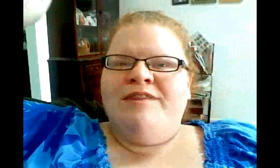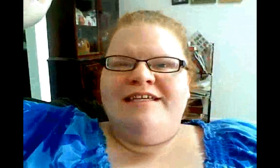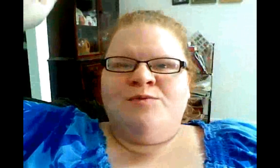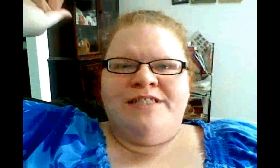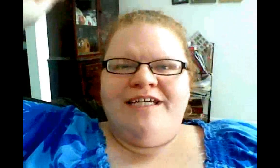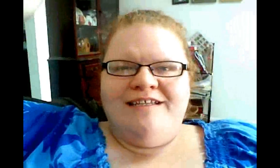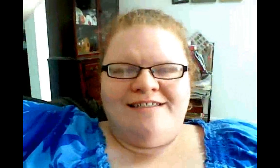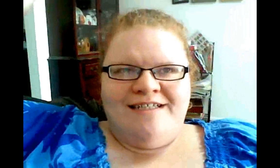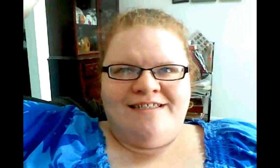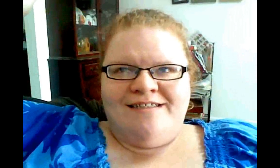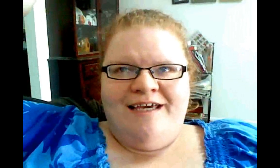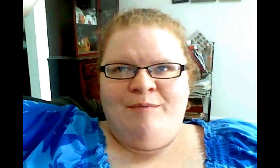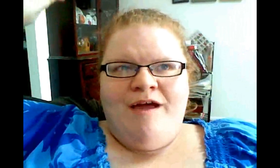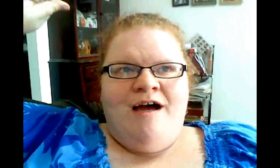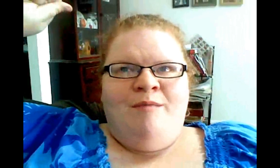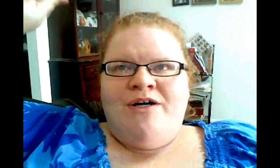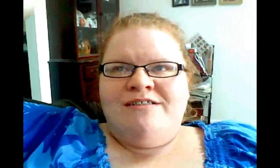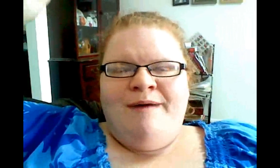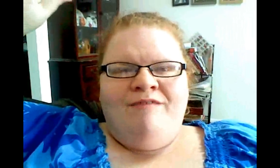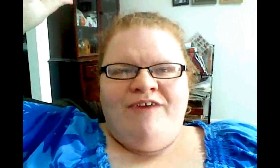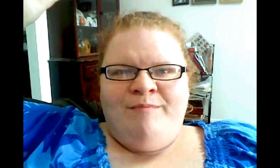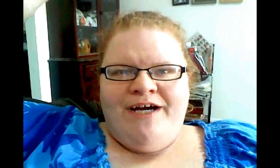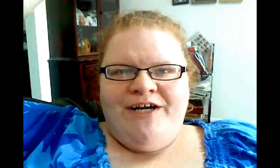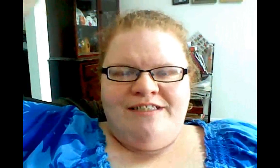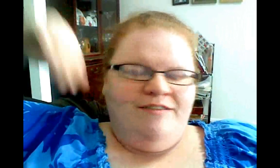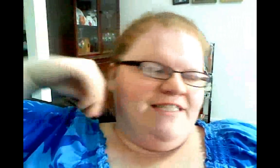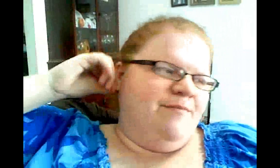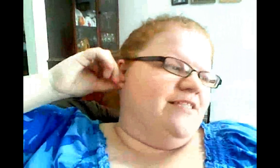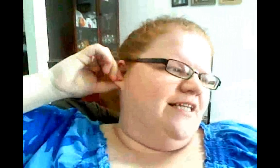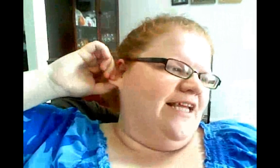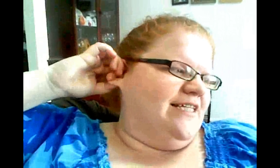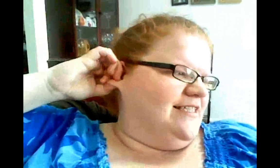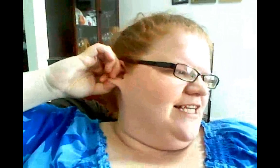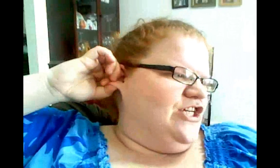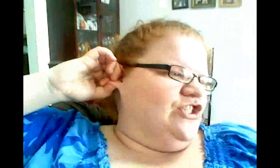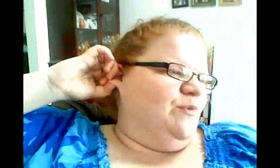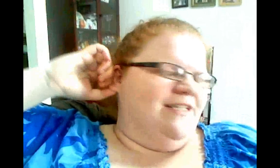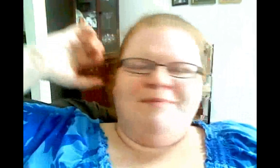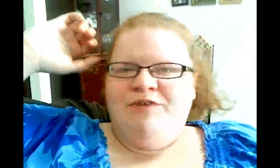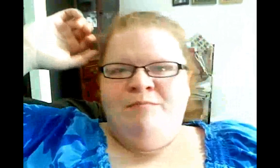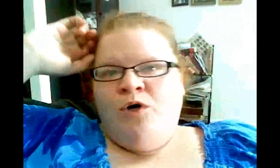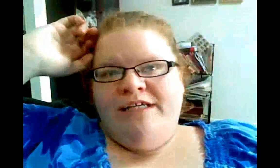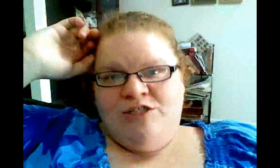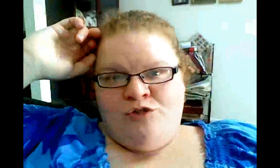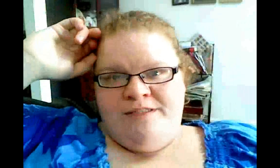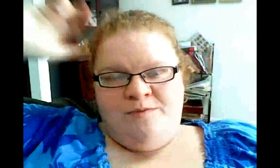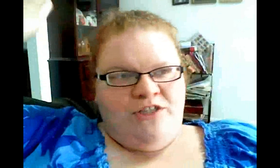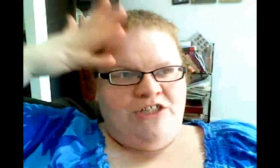with these ridiculousness, like books about vampires and demons and things. She wants me to read Mortal Instruments, which I guess